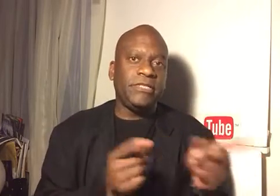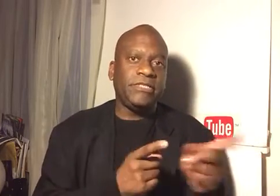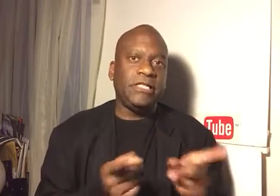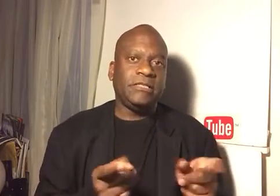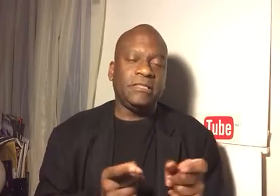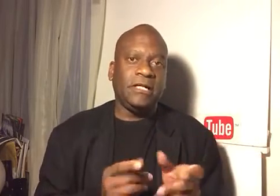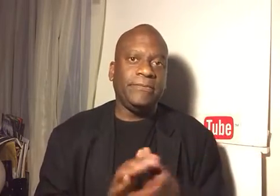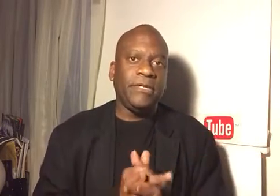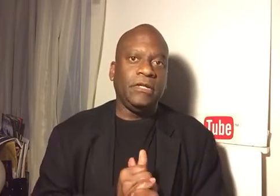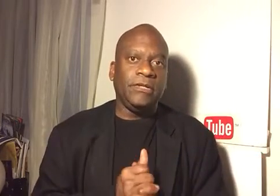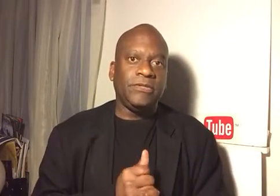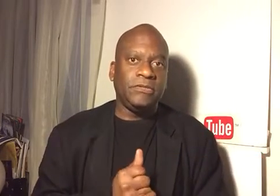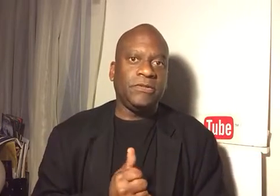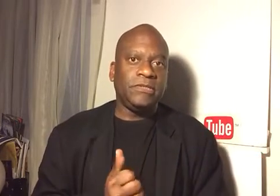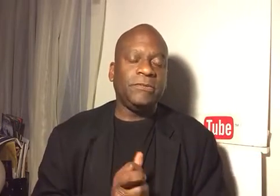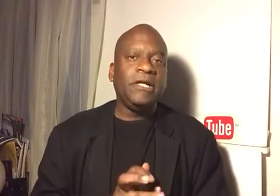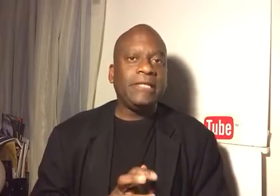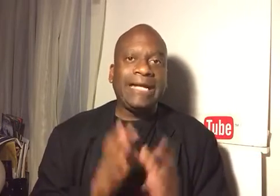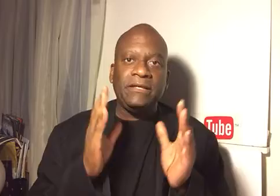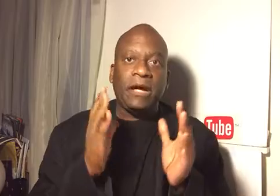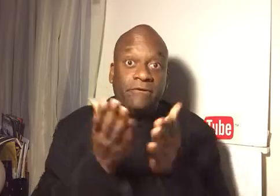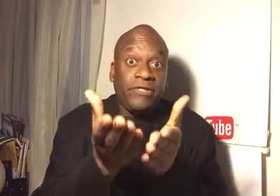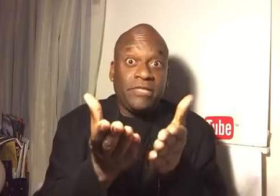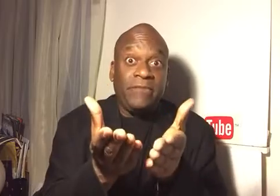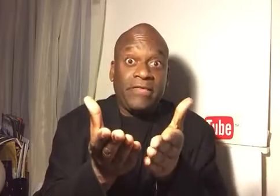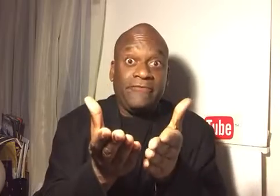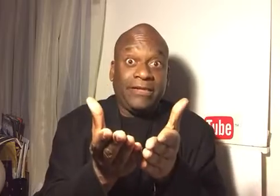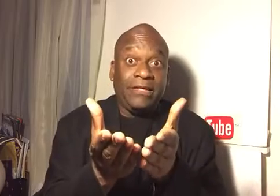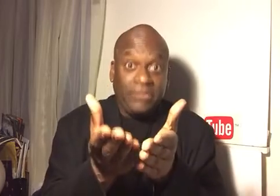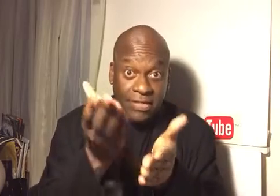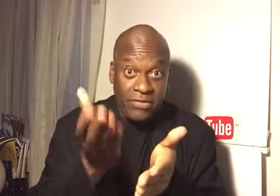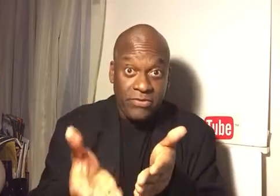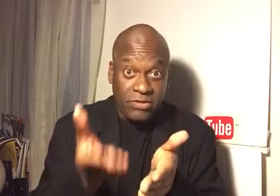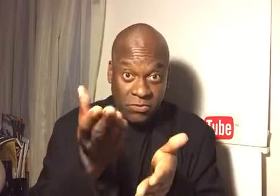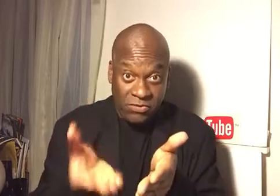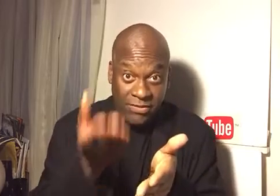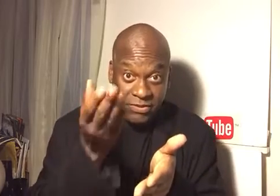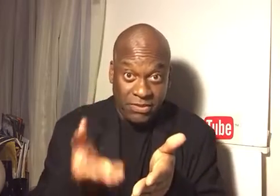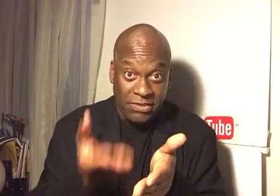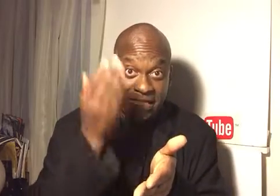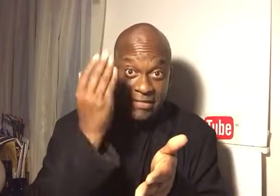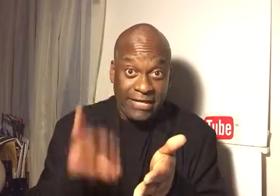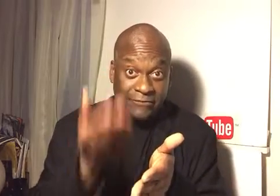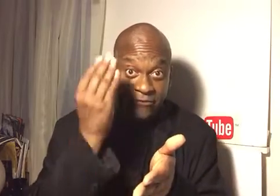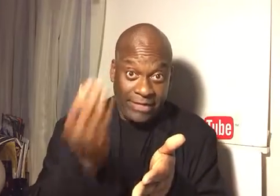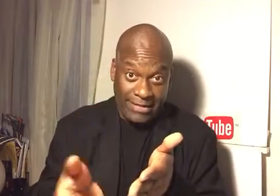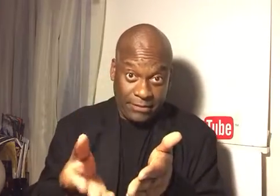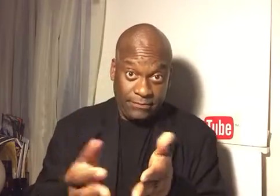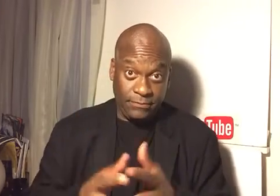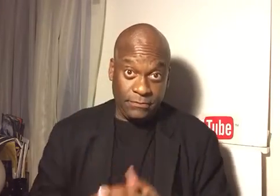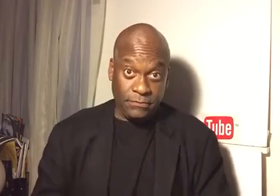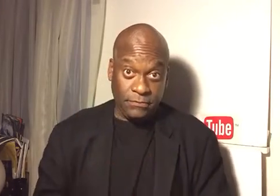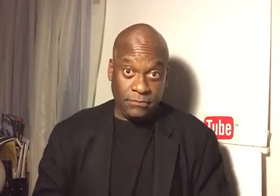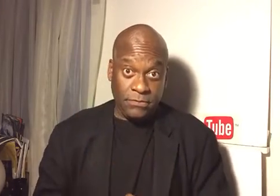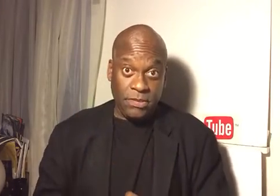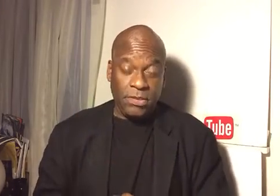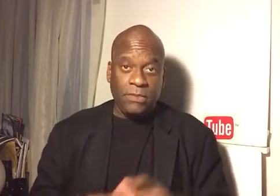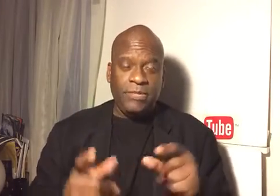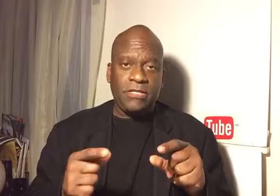Tennessee at the time, and this was during the summer. And I, obviously, by the fact that I'm telling you this in 2016, I never forgot it. But